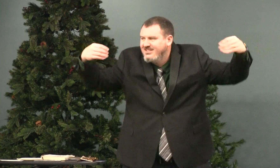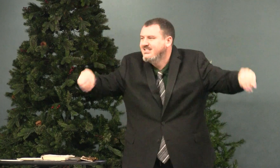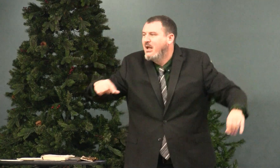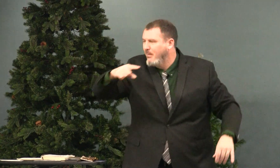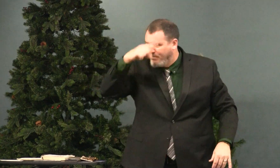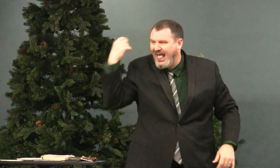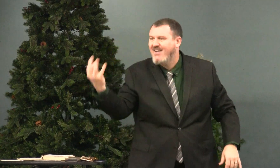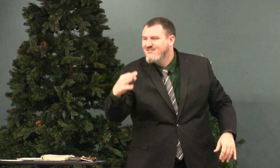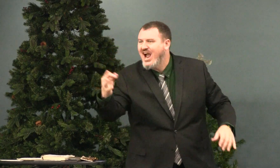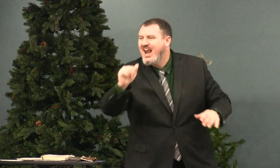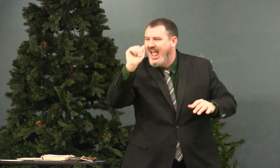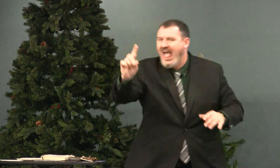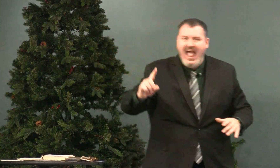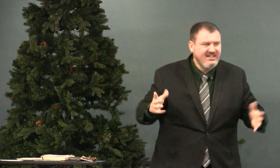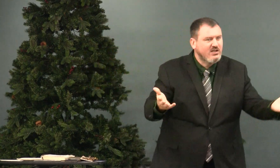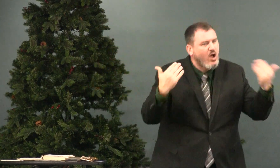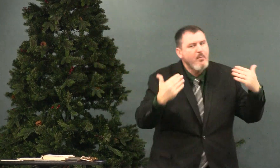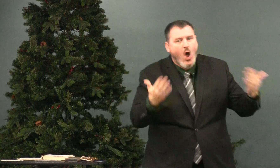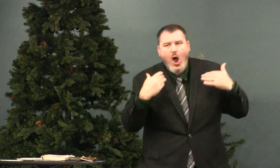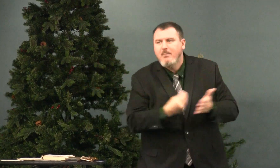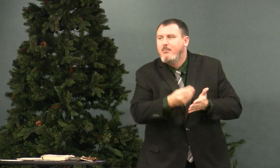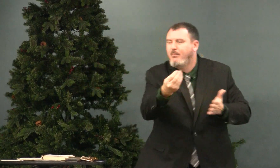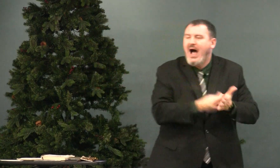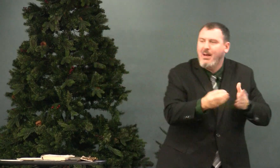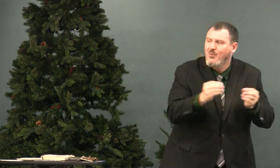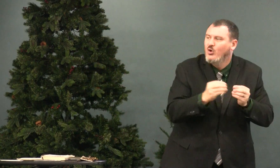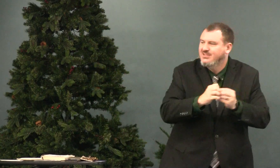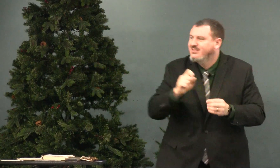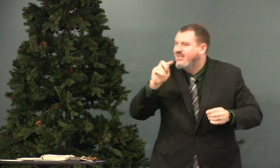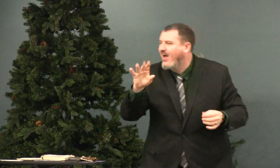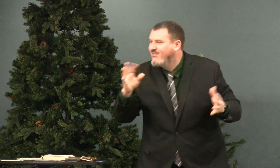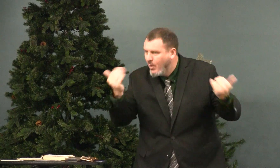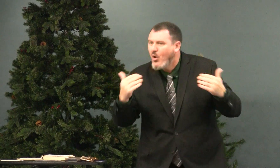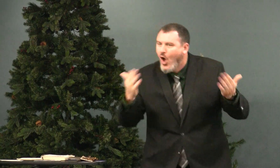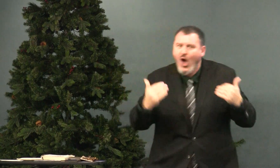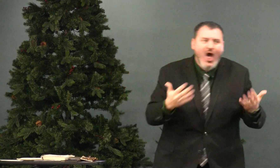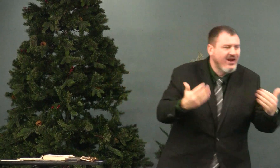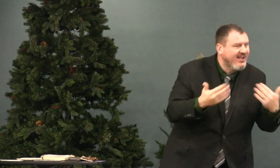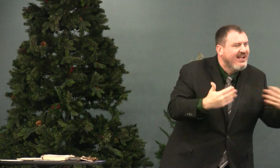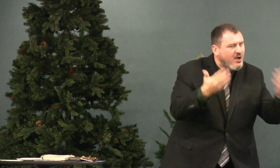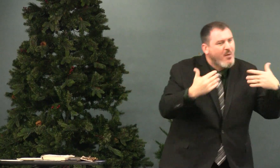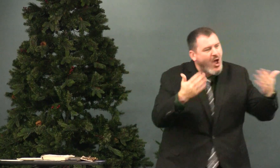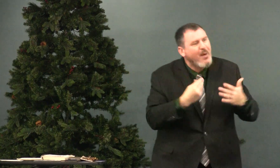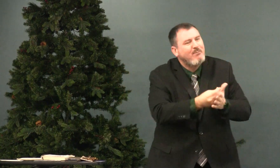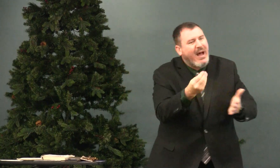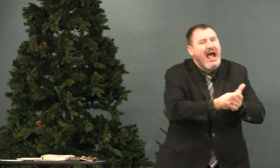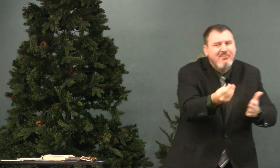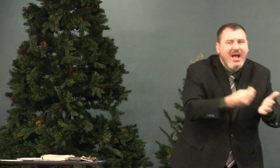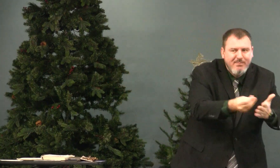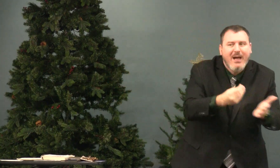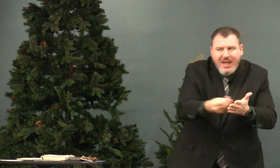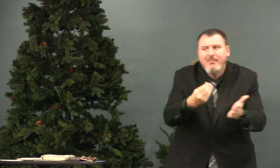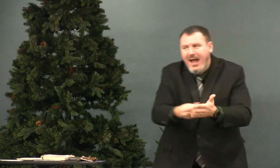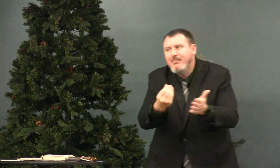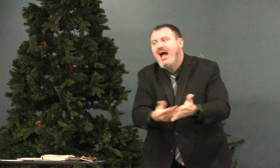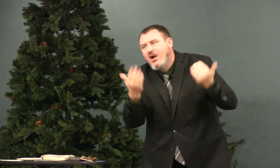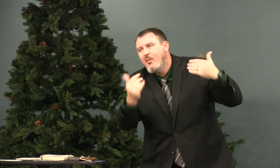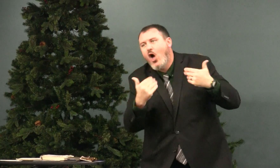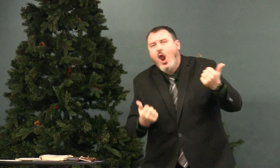They're going to sales. They're going to Black Friday. Come on, let's go shopping. Come on, let's go buy, buy,